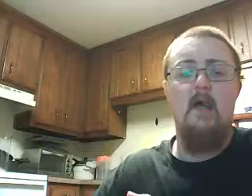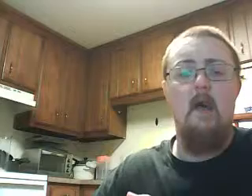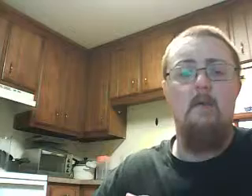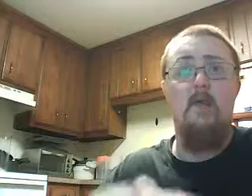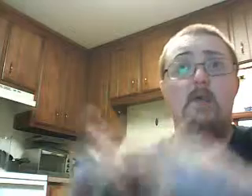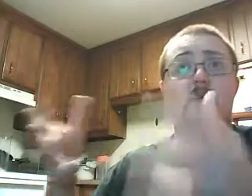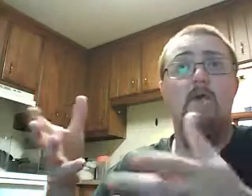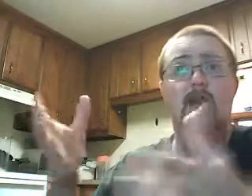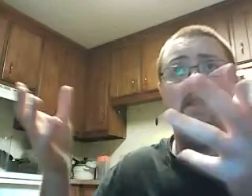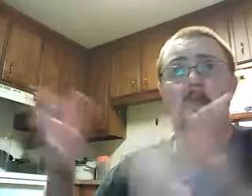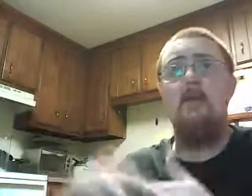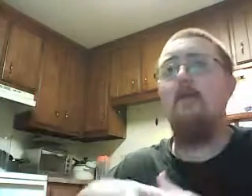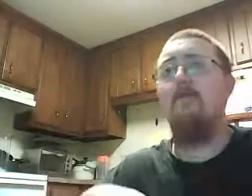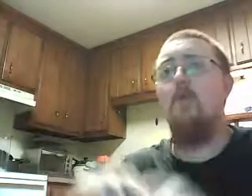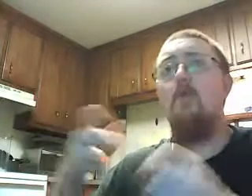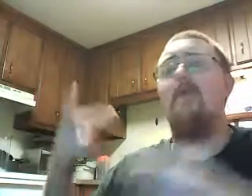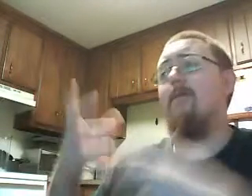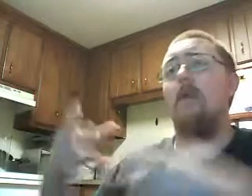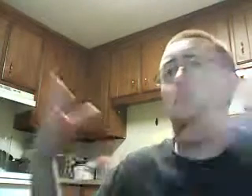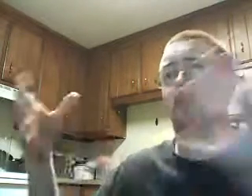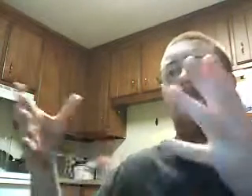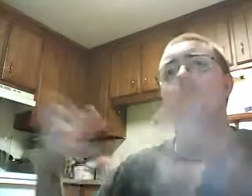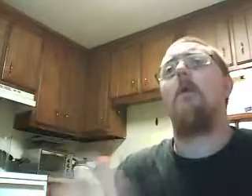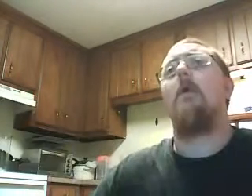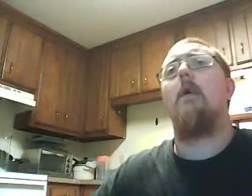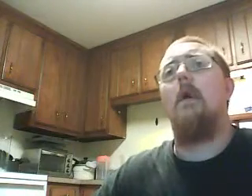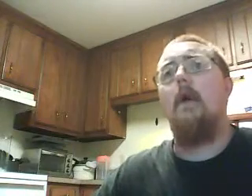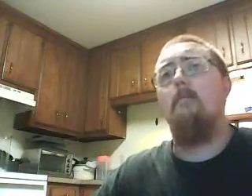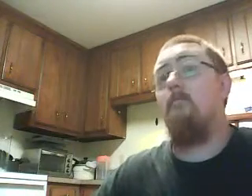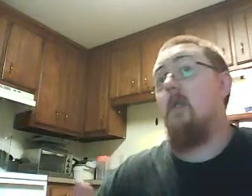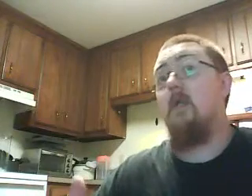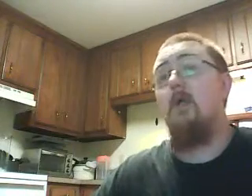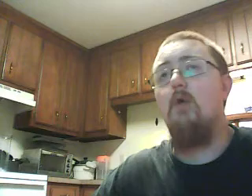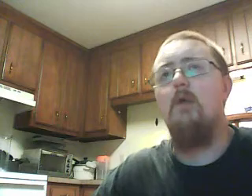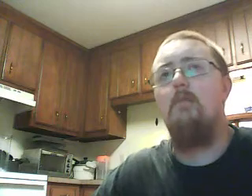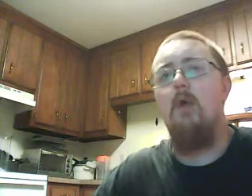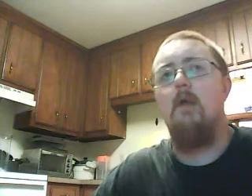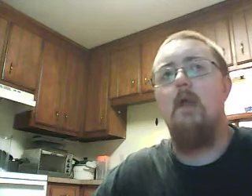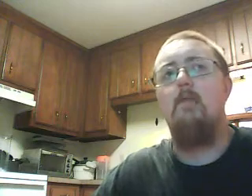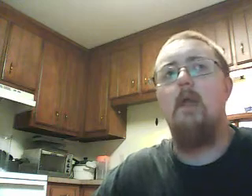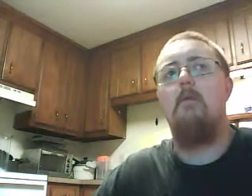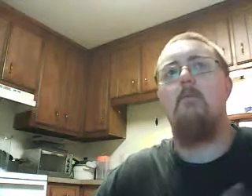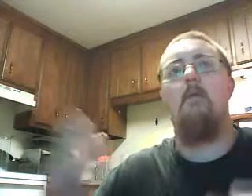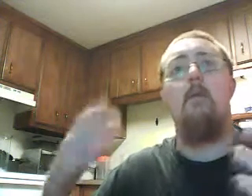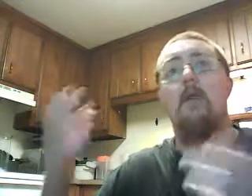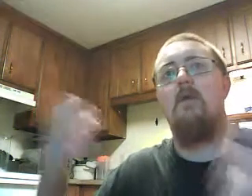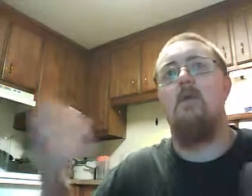that. If they're still valid, if you've never used them, it's something you could put on there and make, you know, a little bit of extra